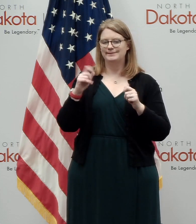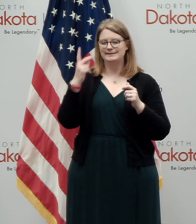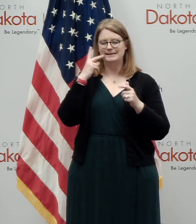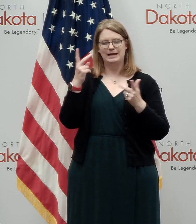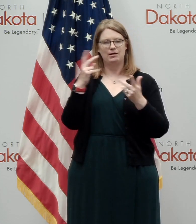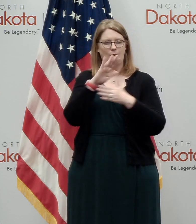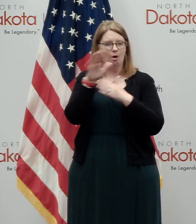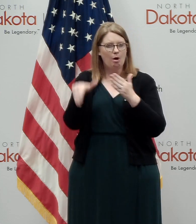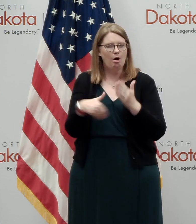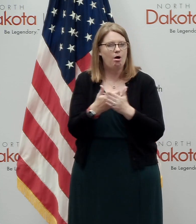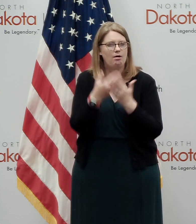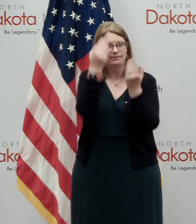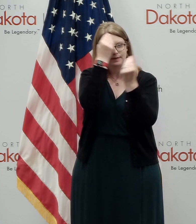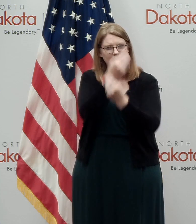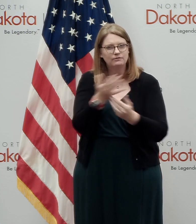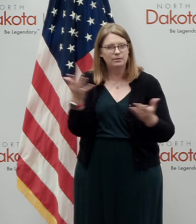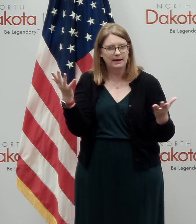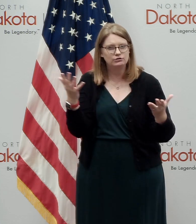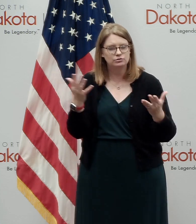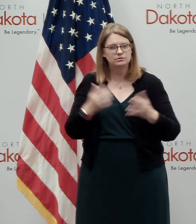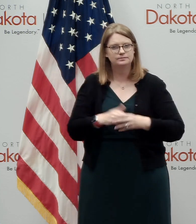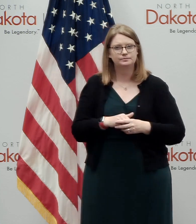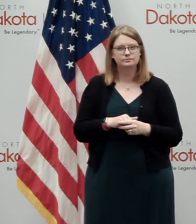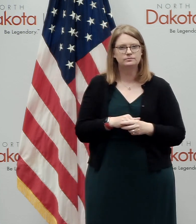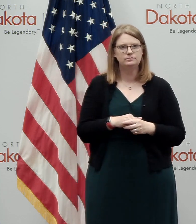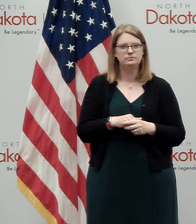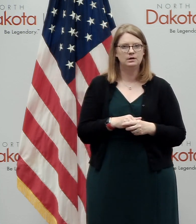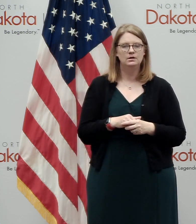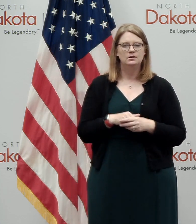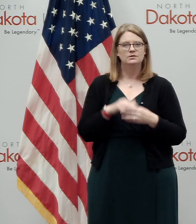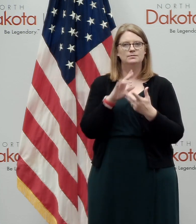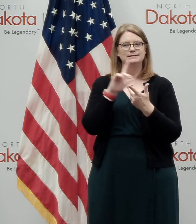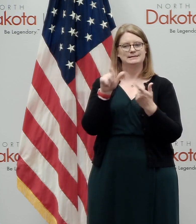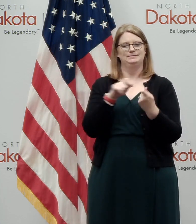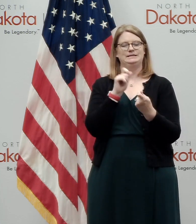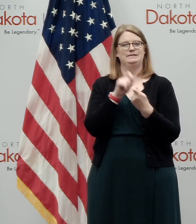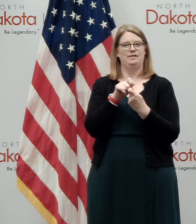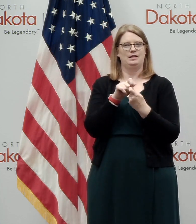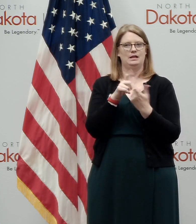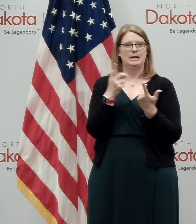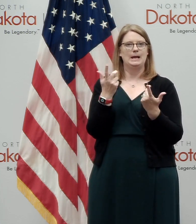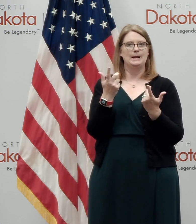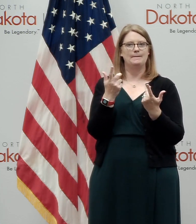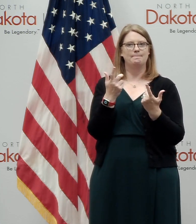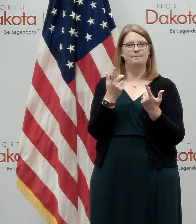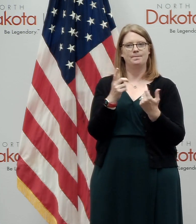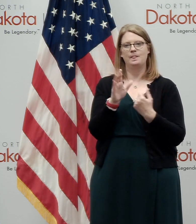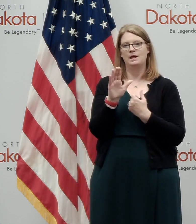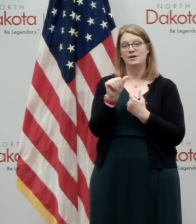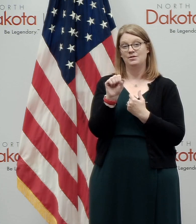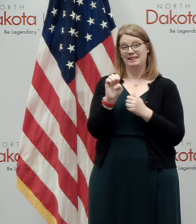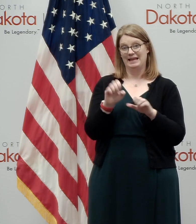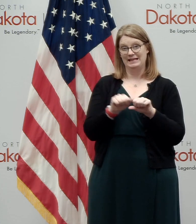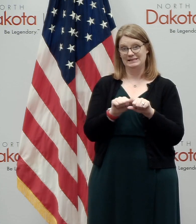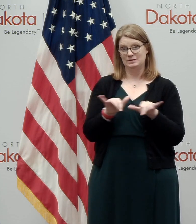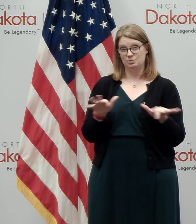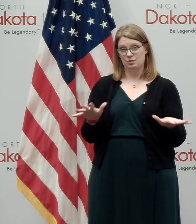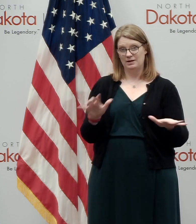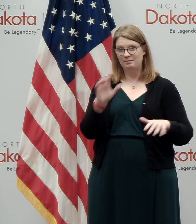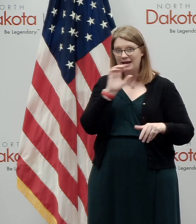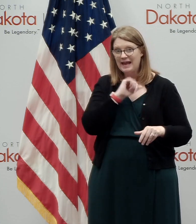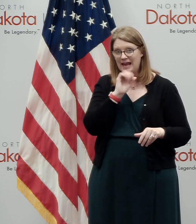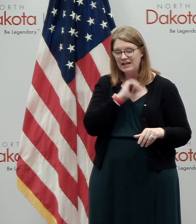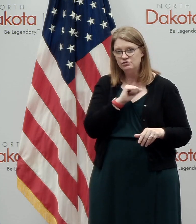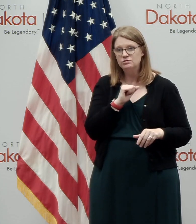underlines the top level numbers to really see, but in particular, uh, where that case spread by age,